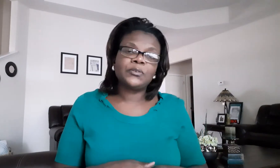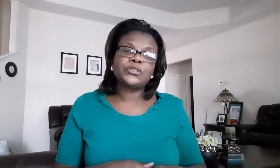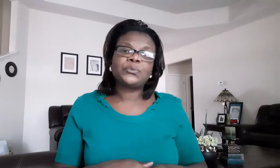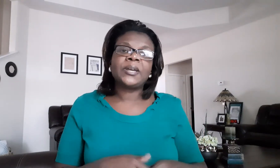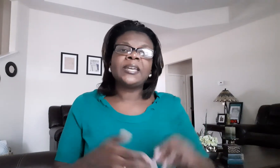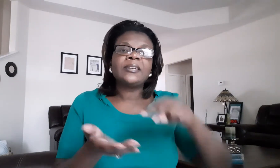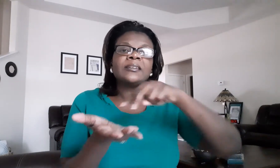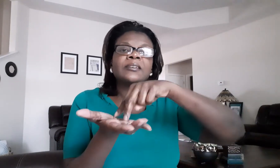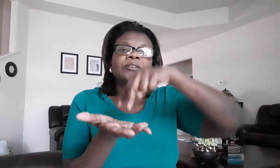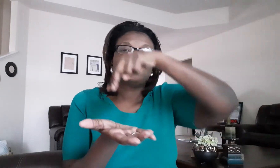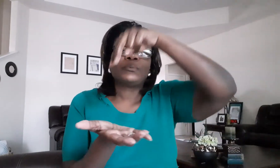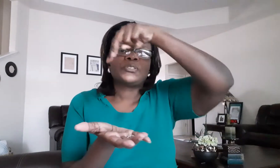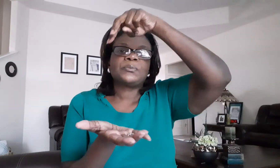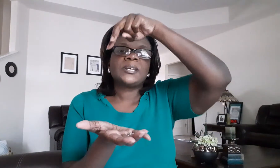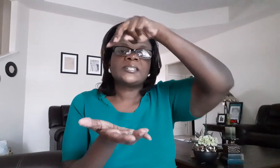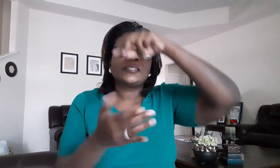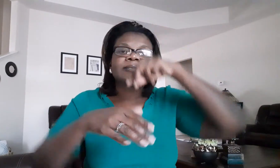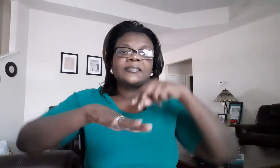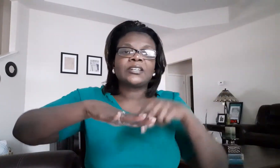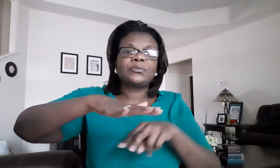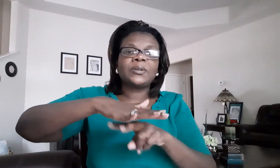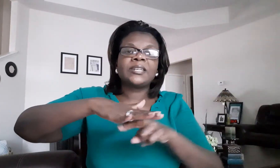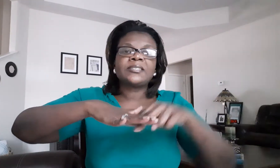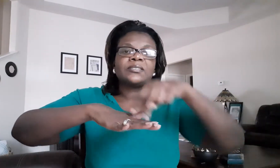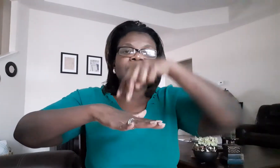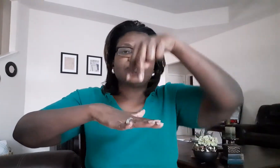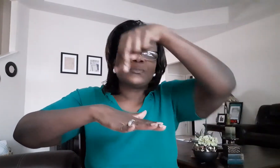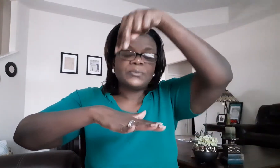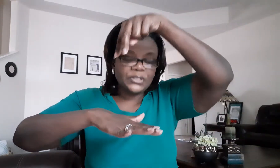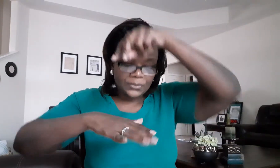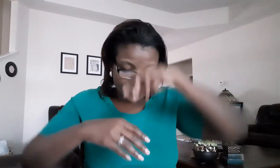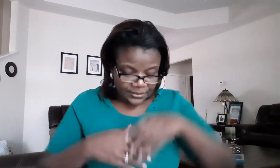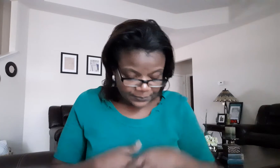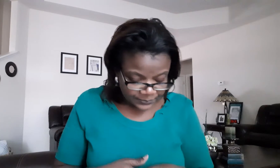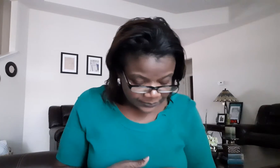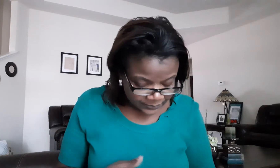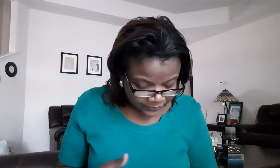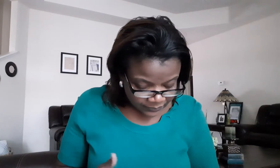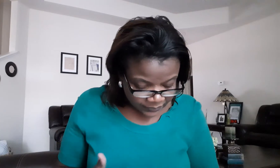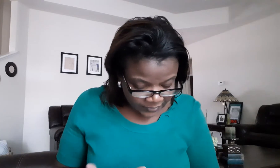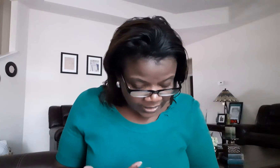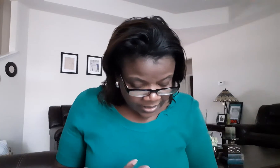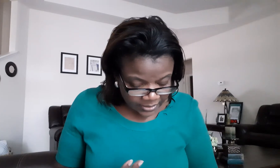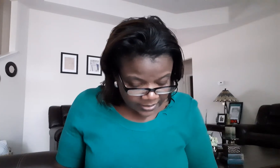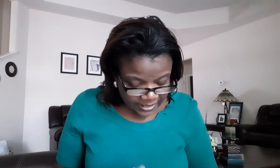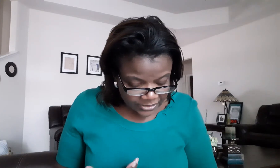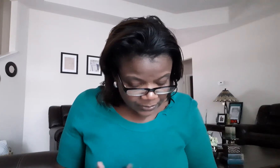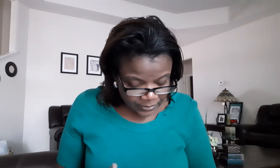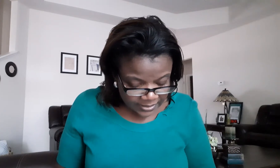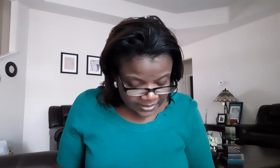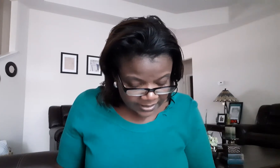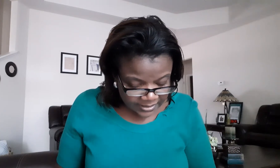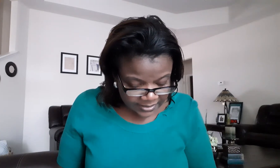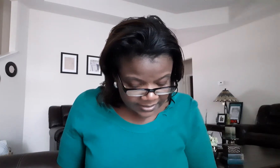first way resurrected second way is resurrected next word is